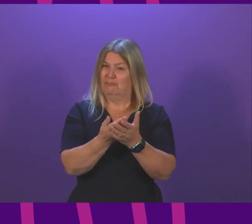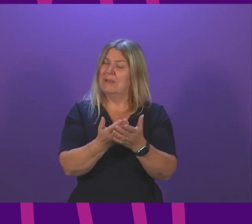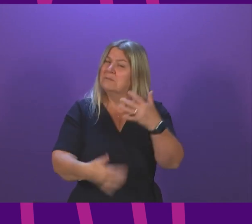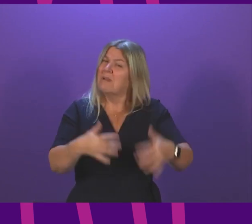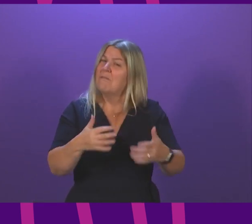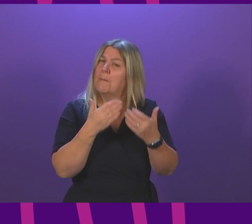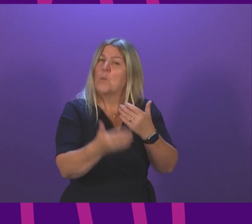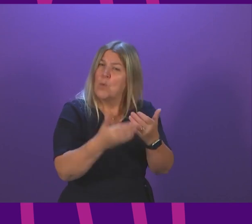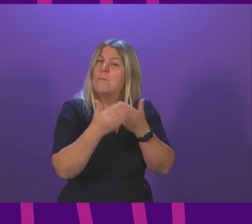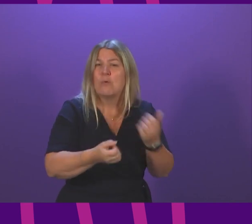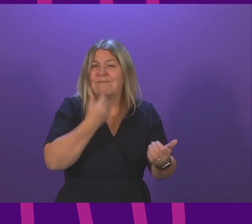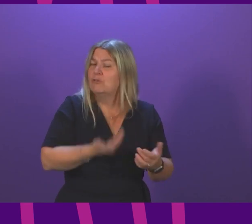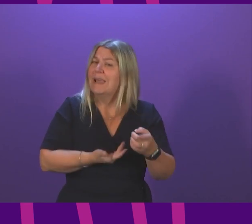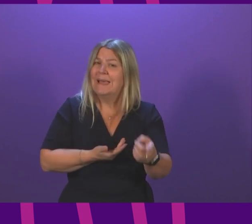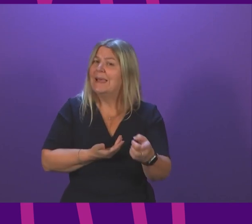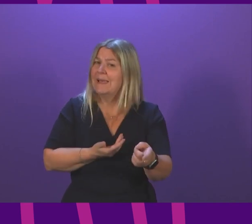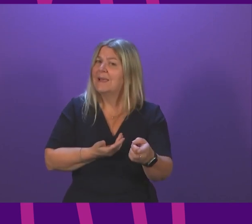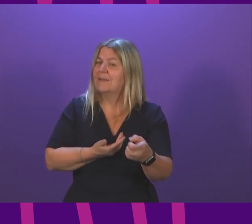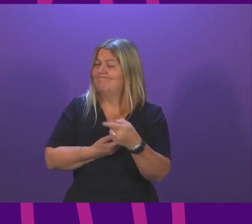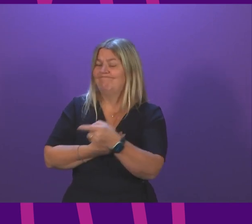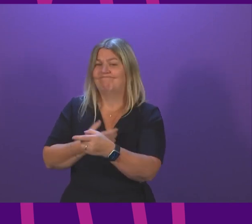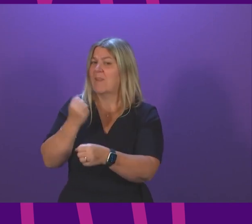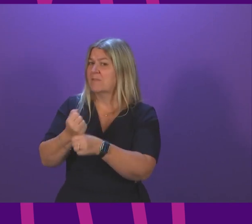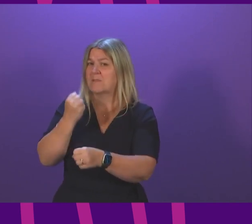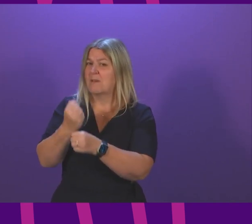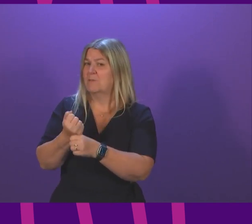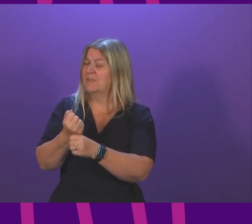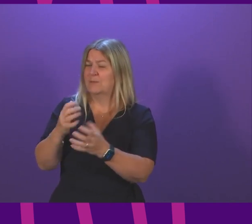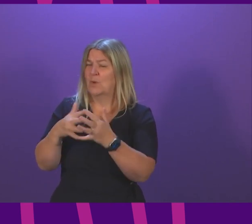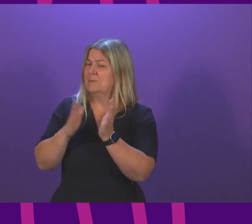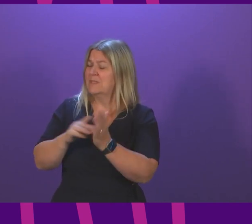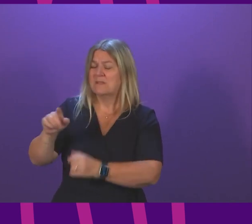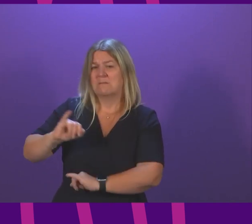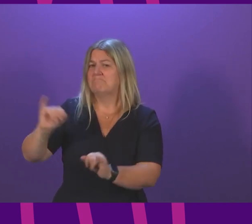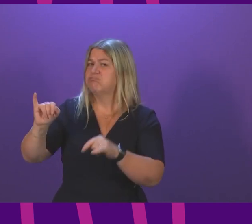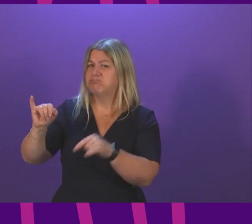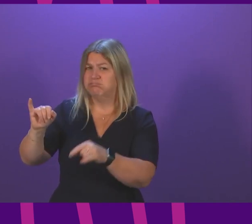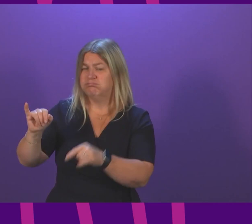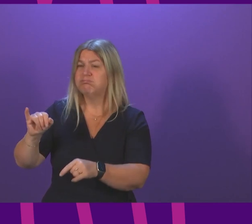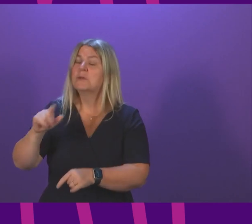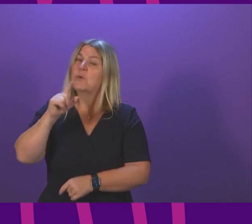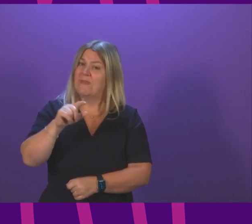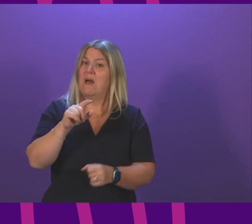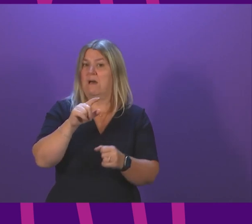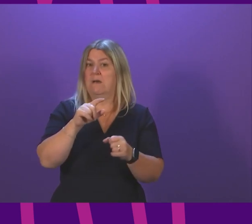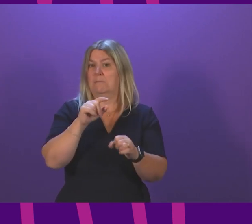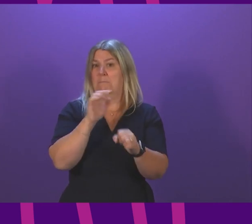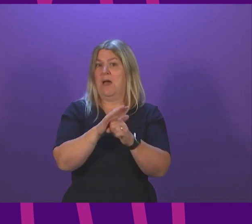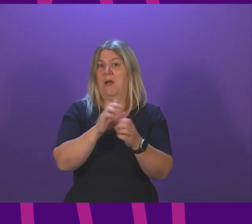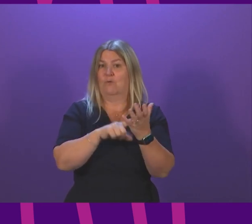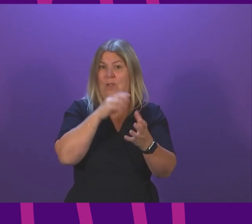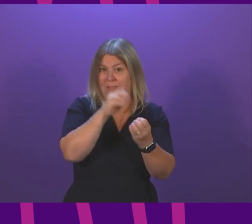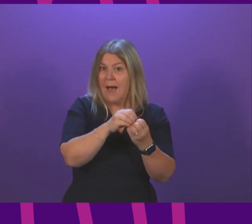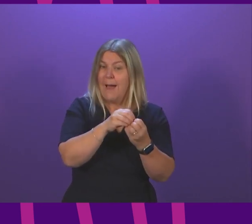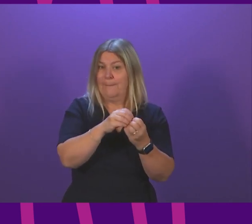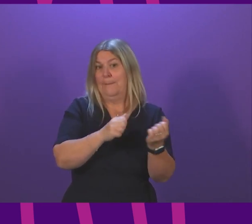passes so perhaps an apology not just for a misleading statement in terms of the import ban on lamb but an apology for all of the damage that this